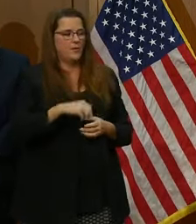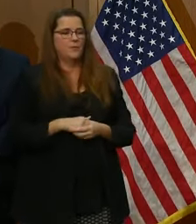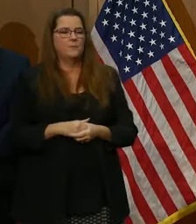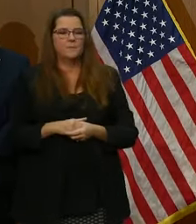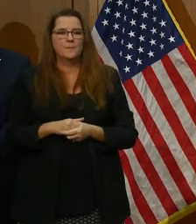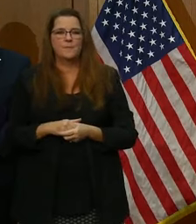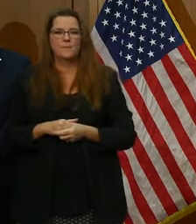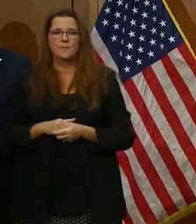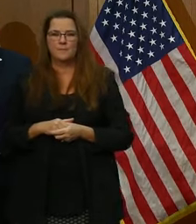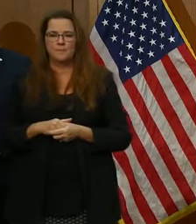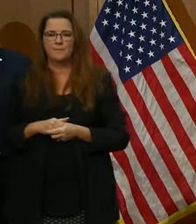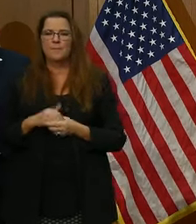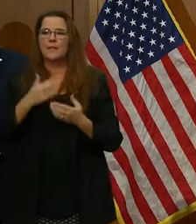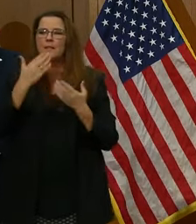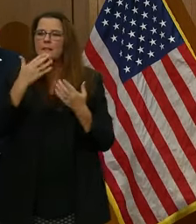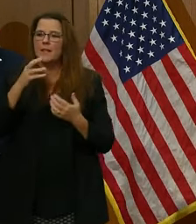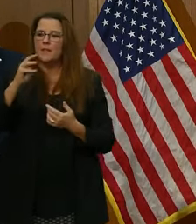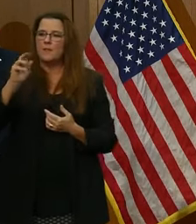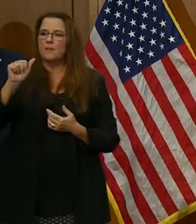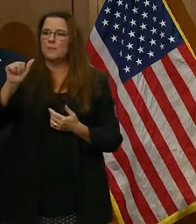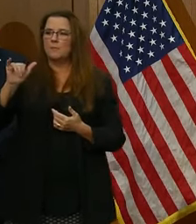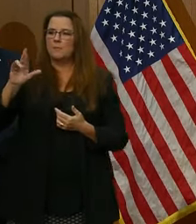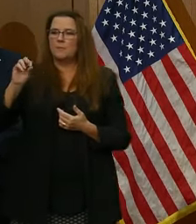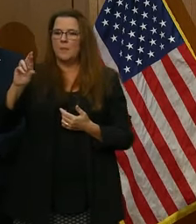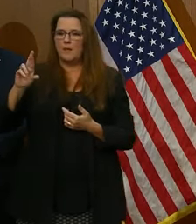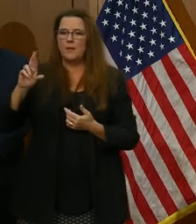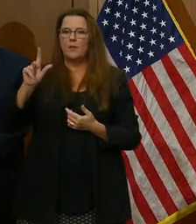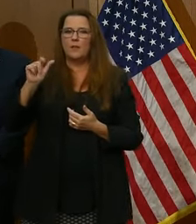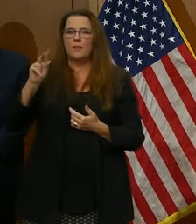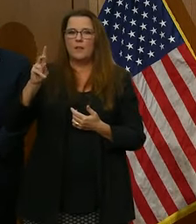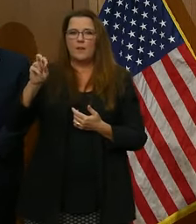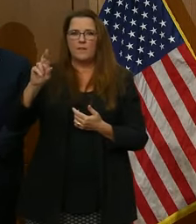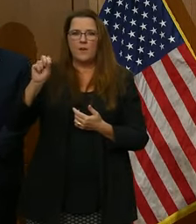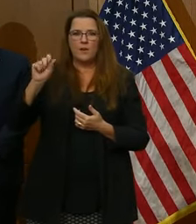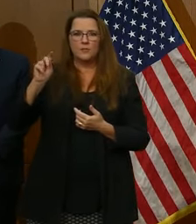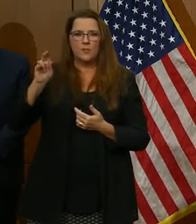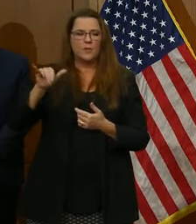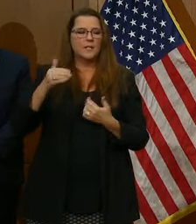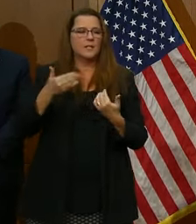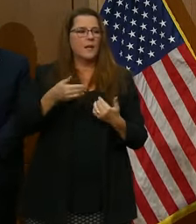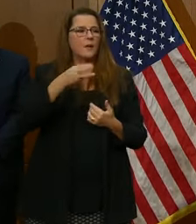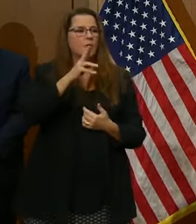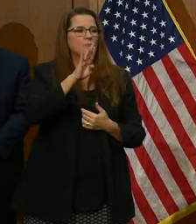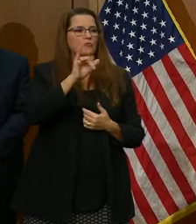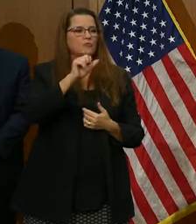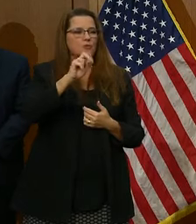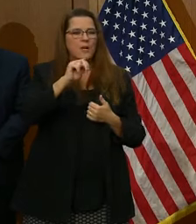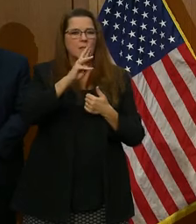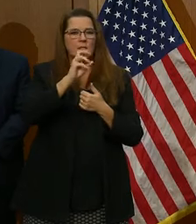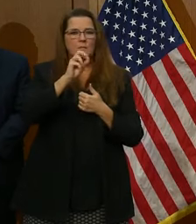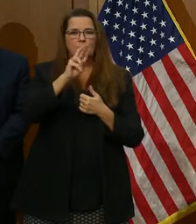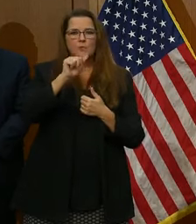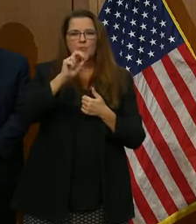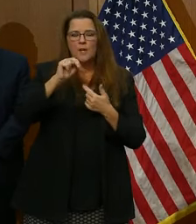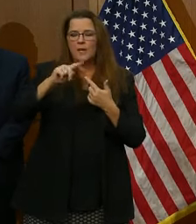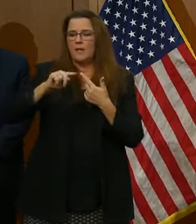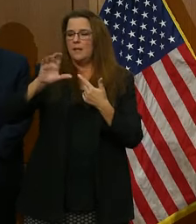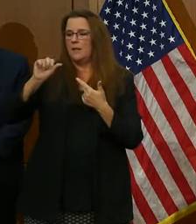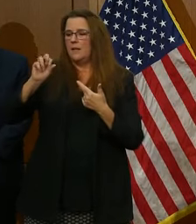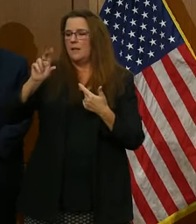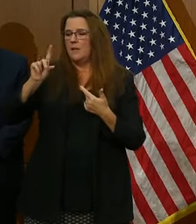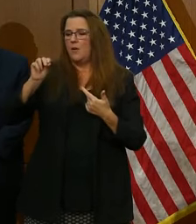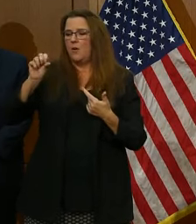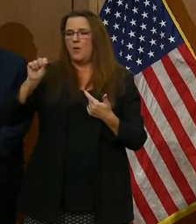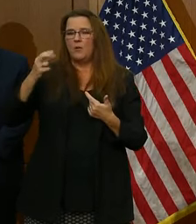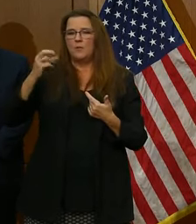Thank you so much, Mayor LeVar Stoney. Our Secretary of Public Safety, Brian Moran, and Secretary of Veterans Affairs, Carlos Hopkins, are also